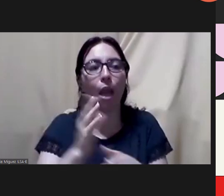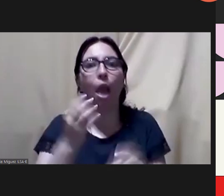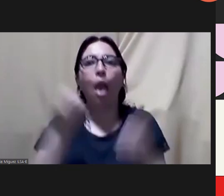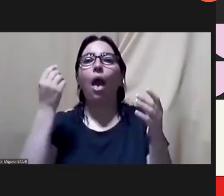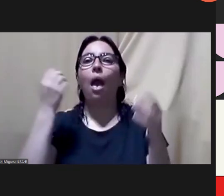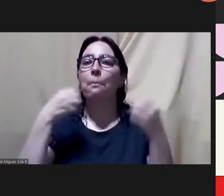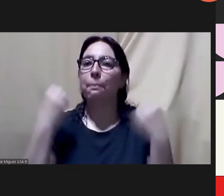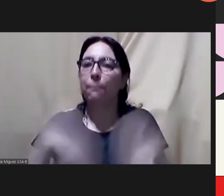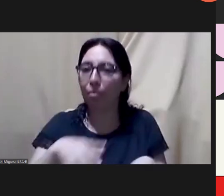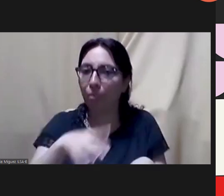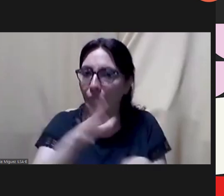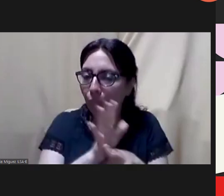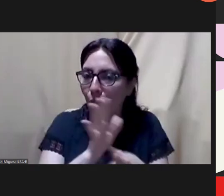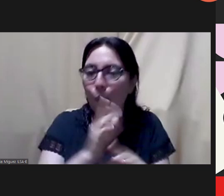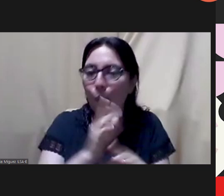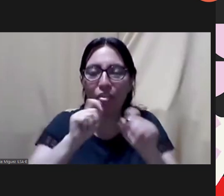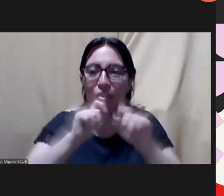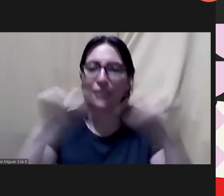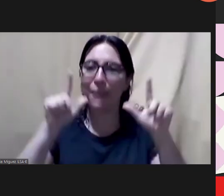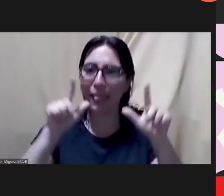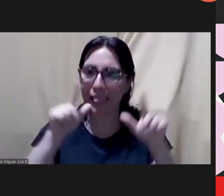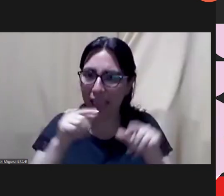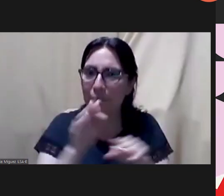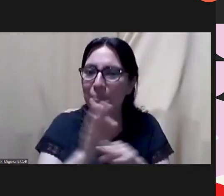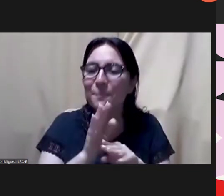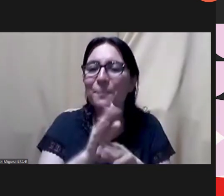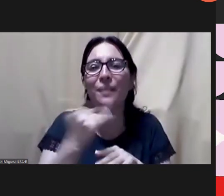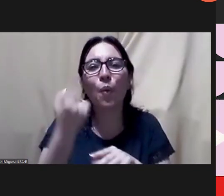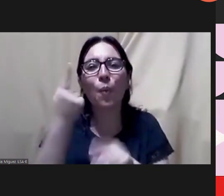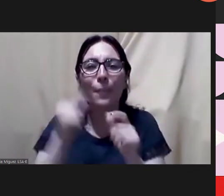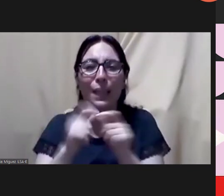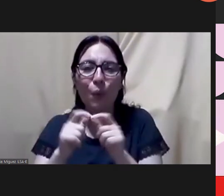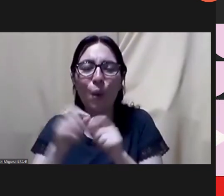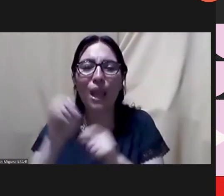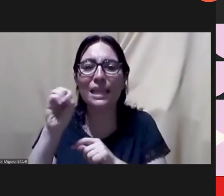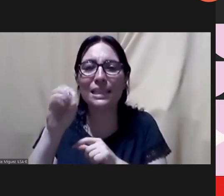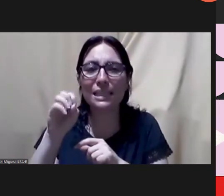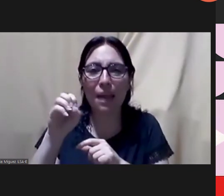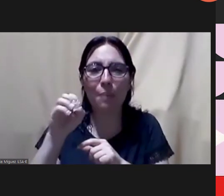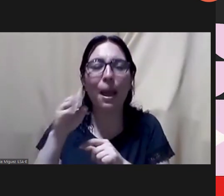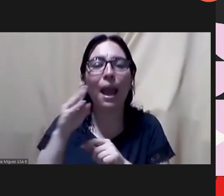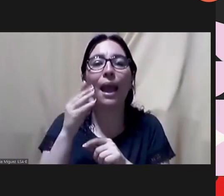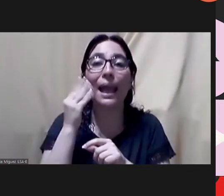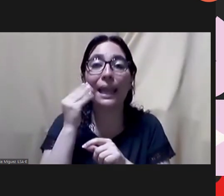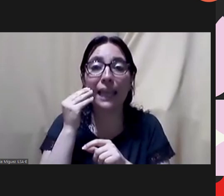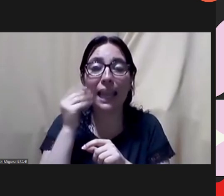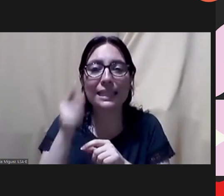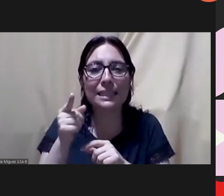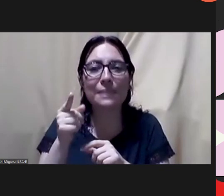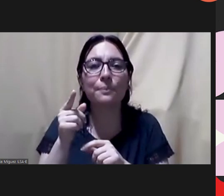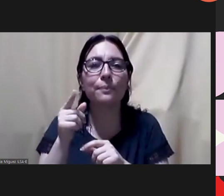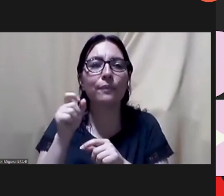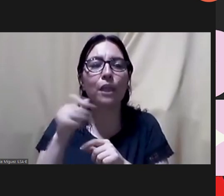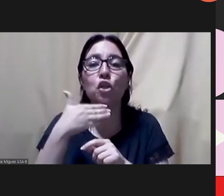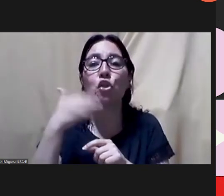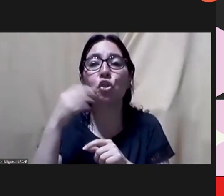women and we all have that moment you know that turning point in where we woke up and we say we never